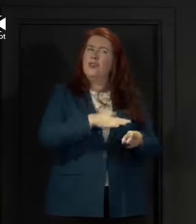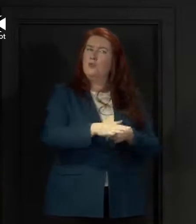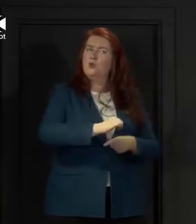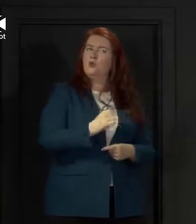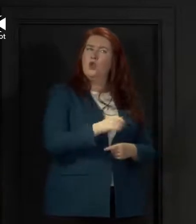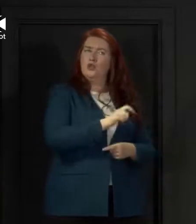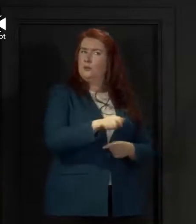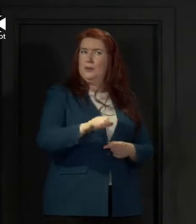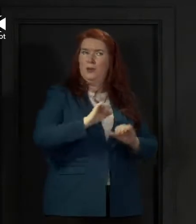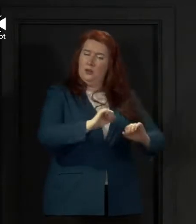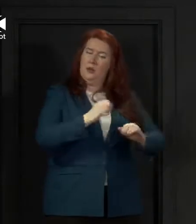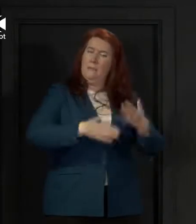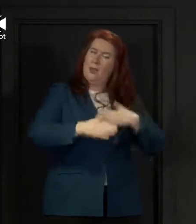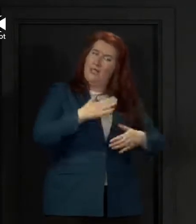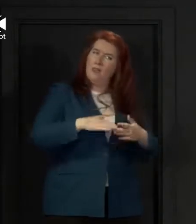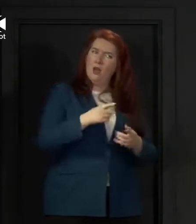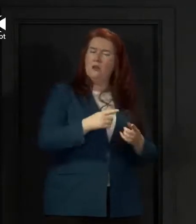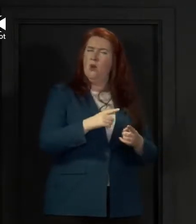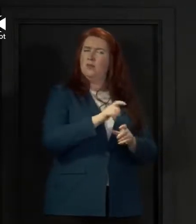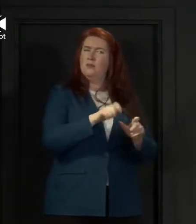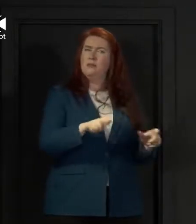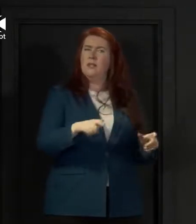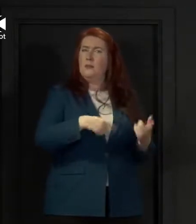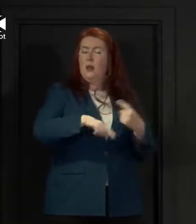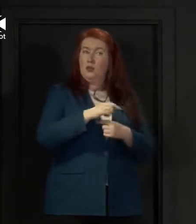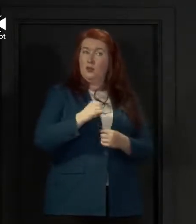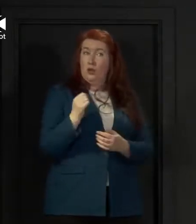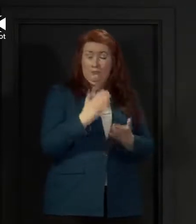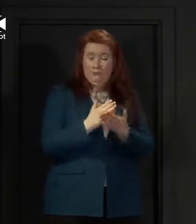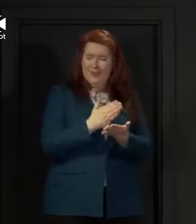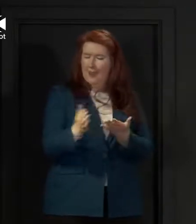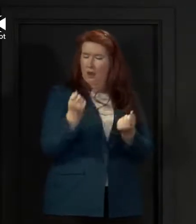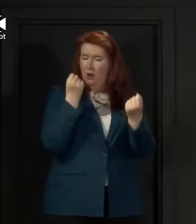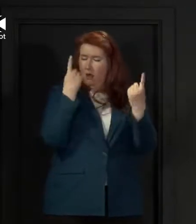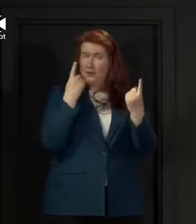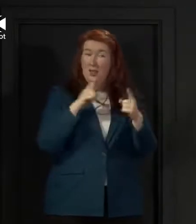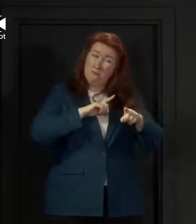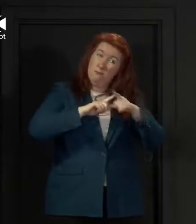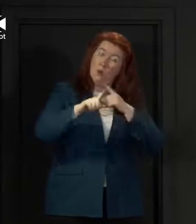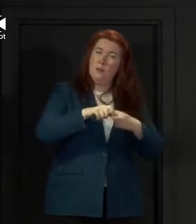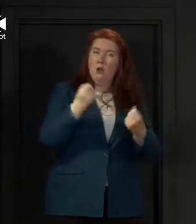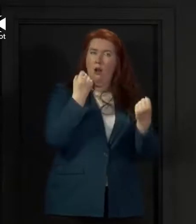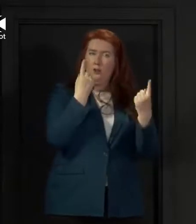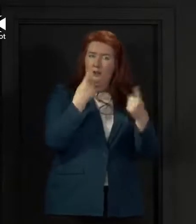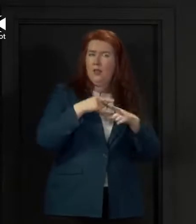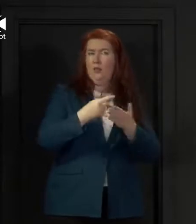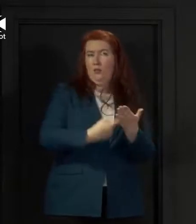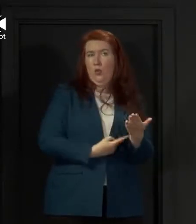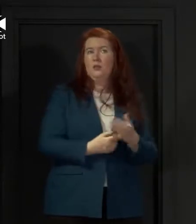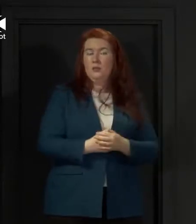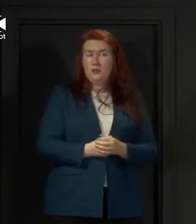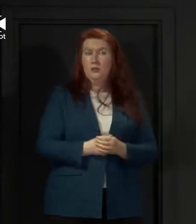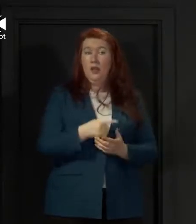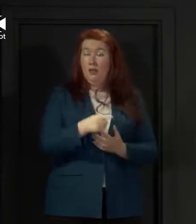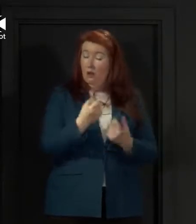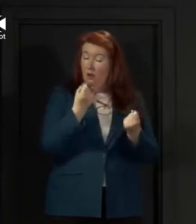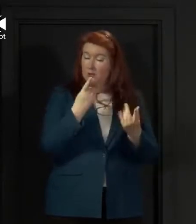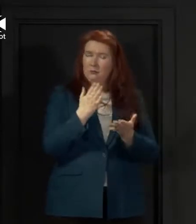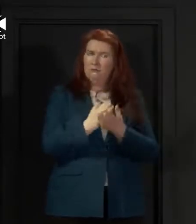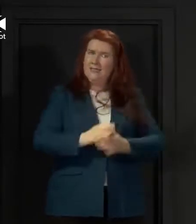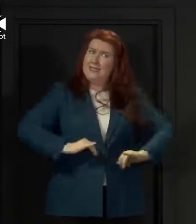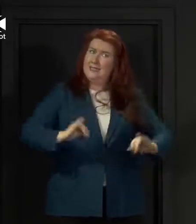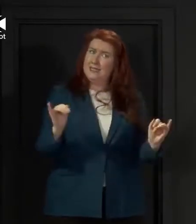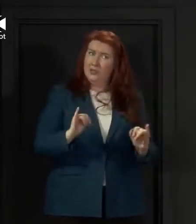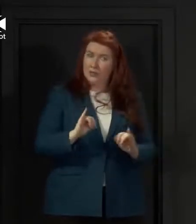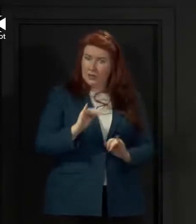in understanding as the population in Scotland clearly does in the overwhelming majority the seriousness of the situation we